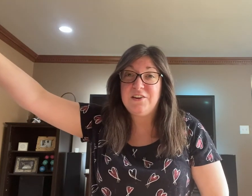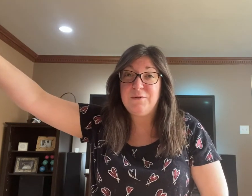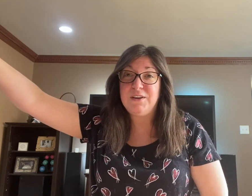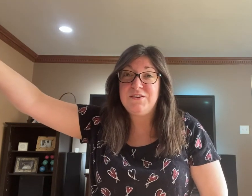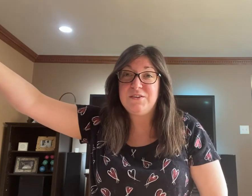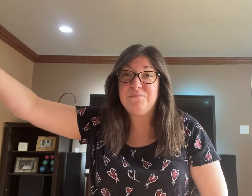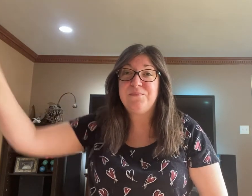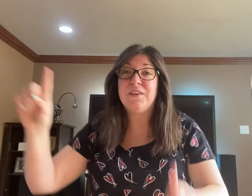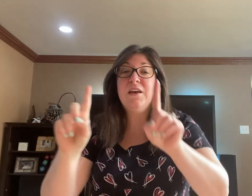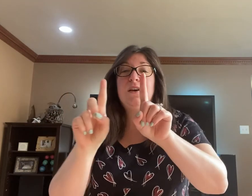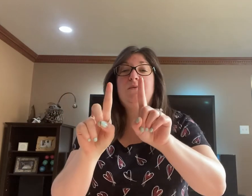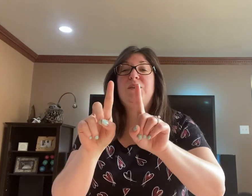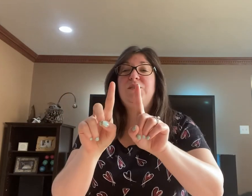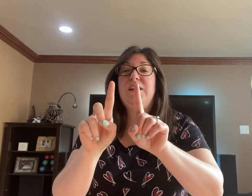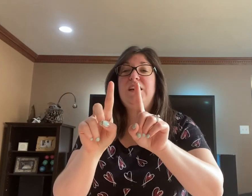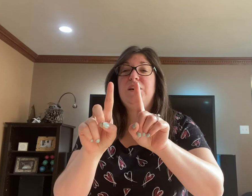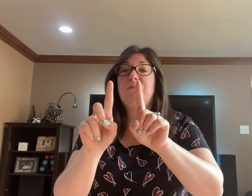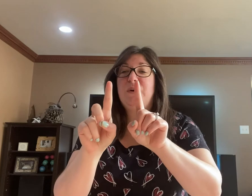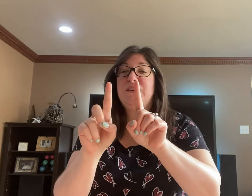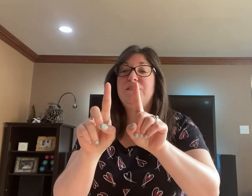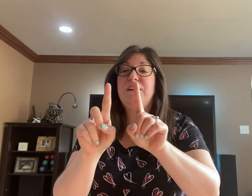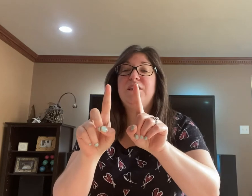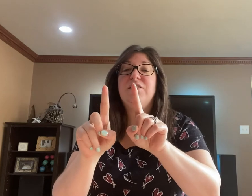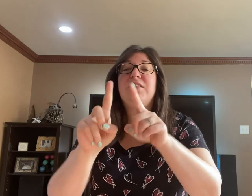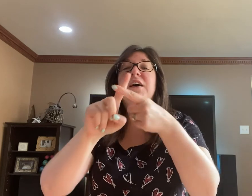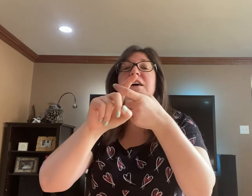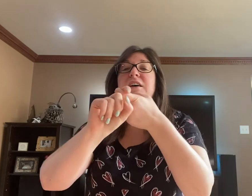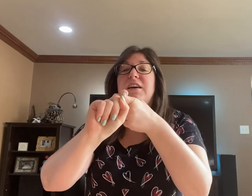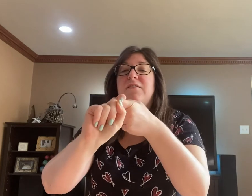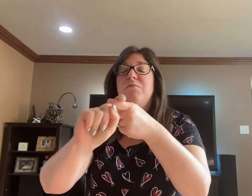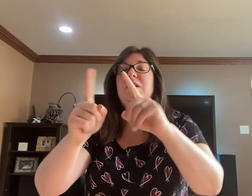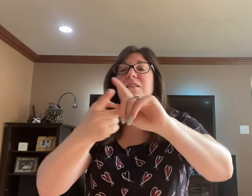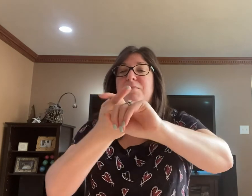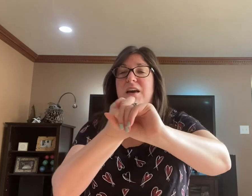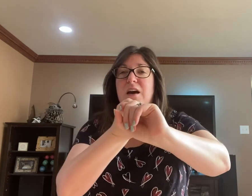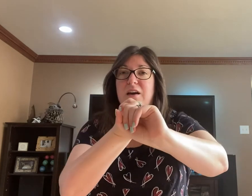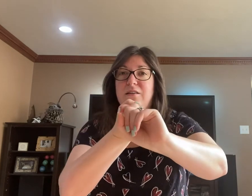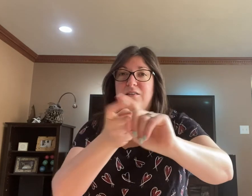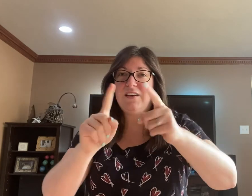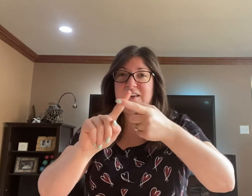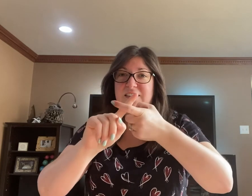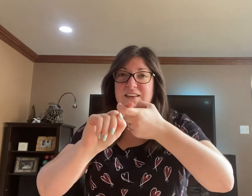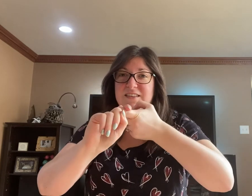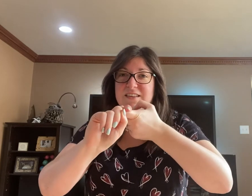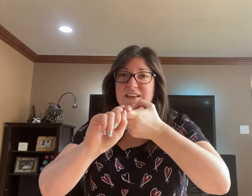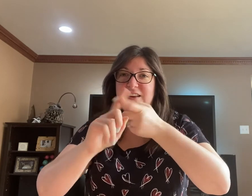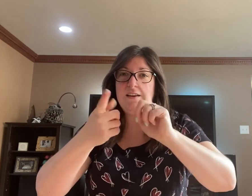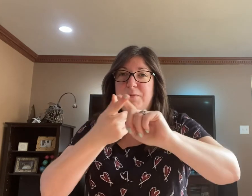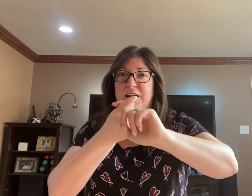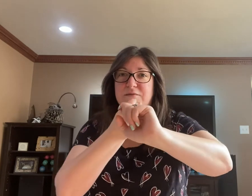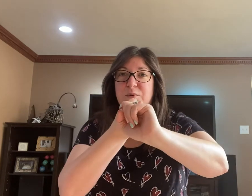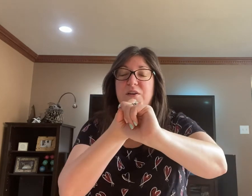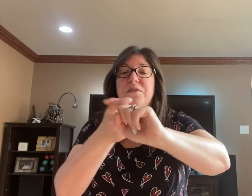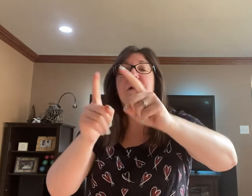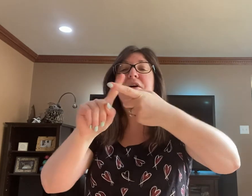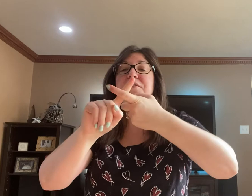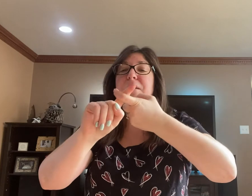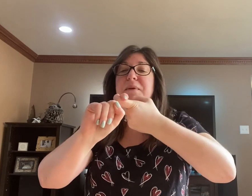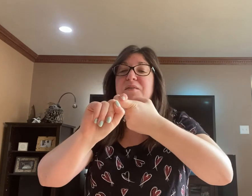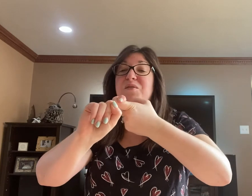language. When you take your pointer fingers, give them a nice big hug like this, back and forth. That means